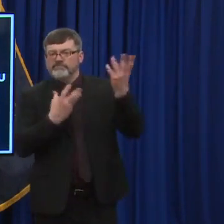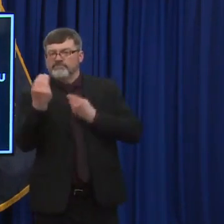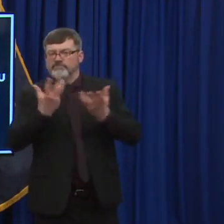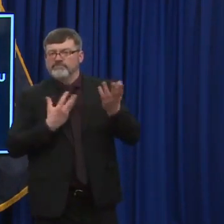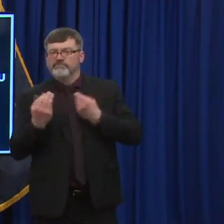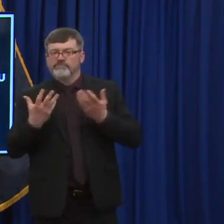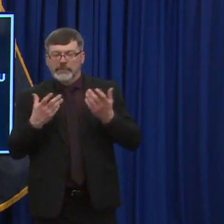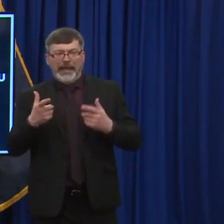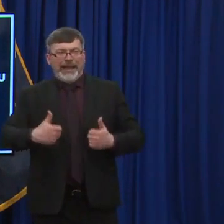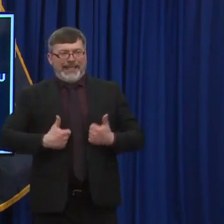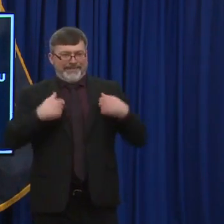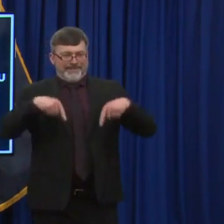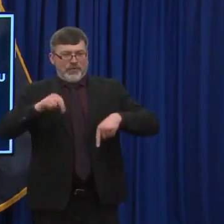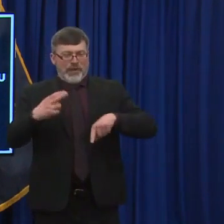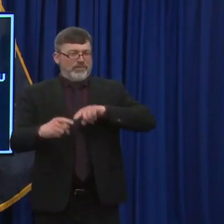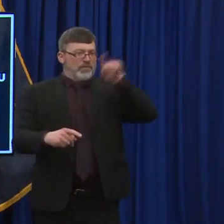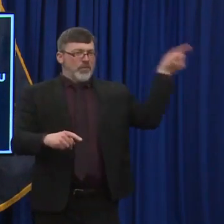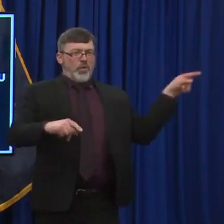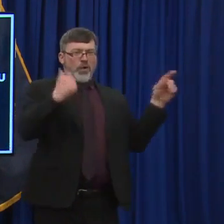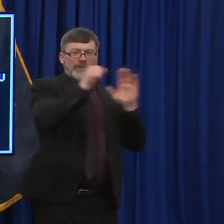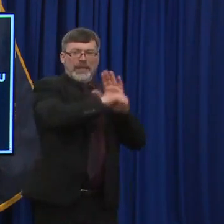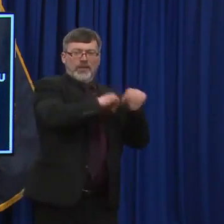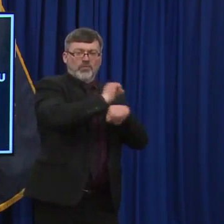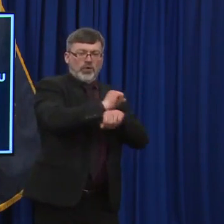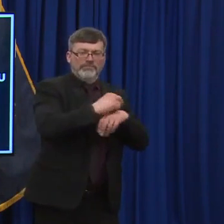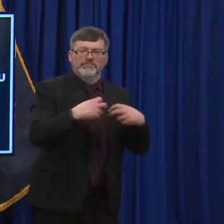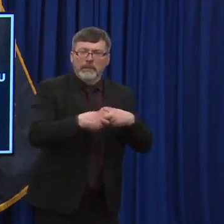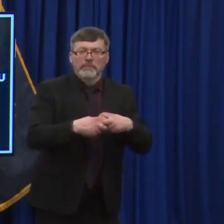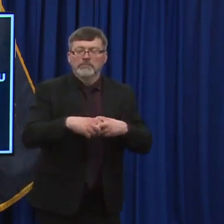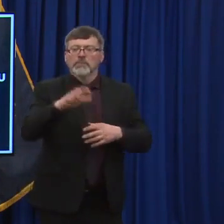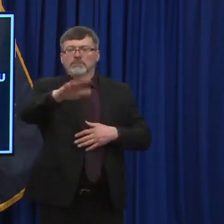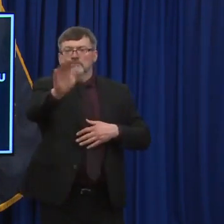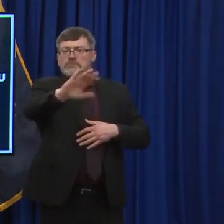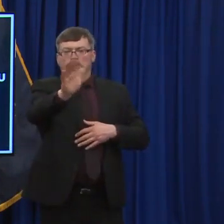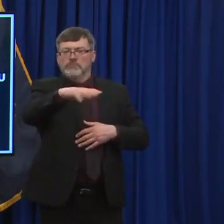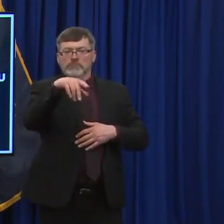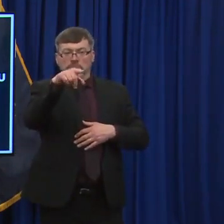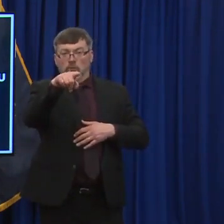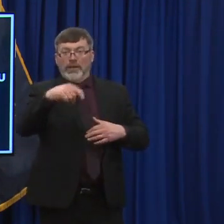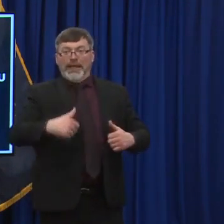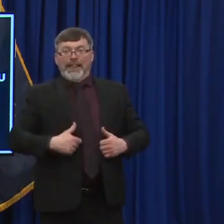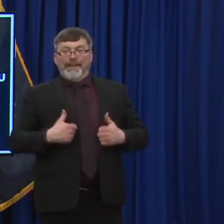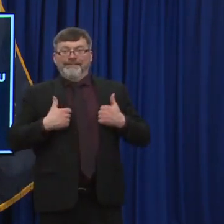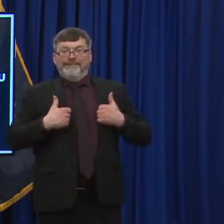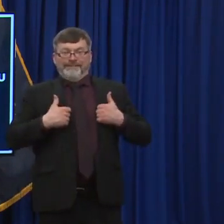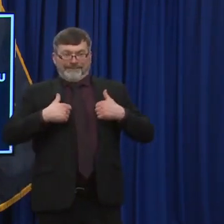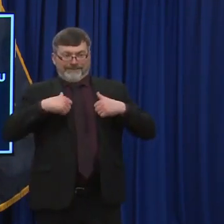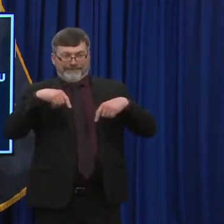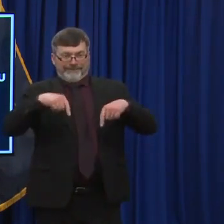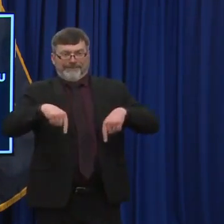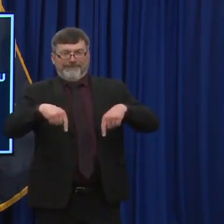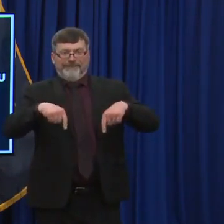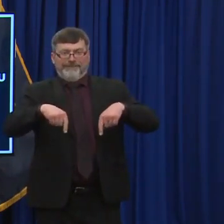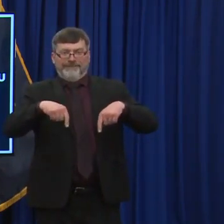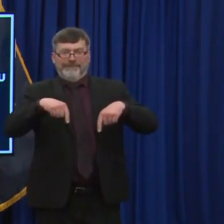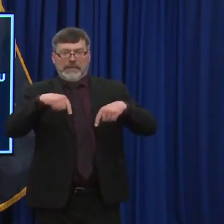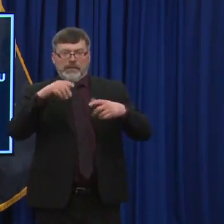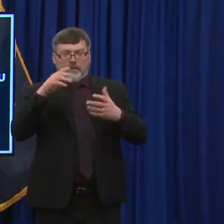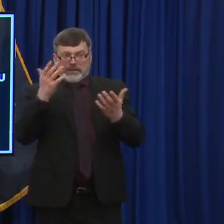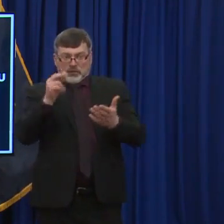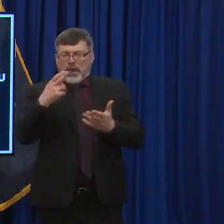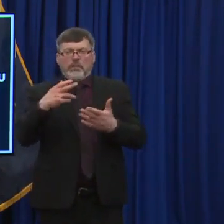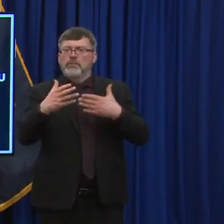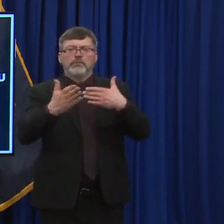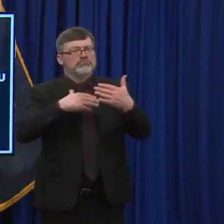teach in New Hampshire school, regardless of where you live, we're making sure that you get the vaccine. We want that to be reciprocated across across the borders, but we can't